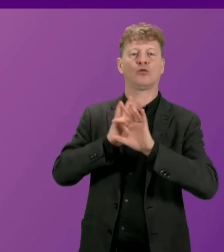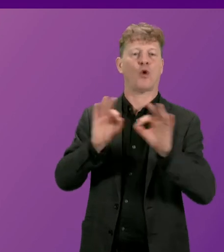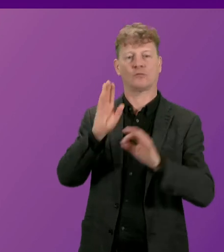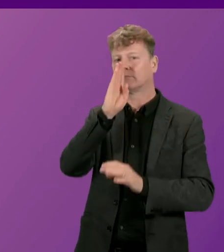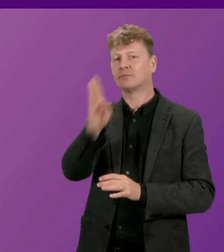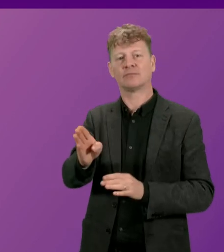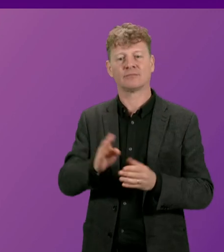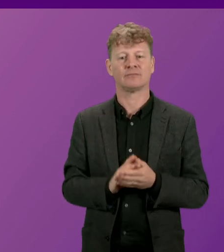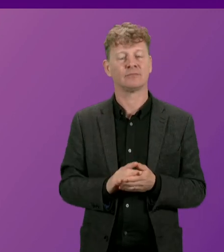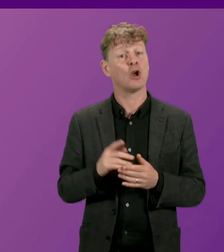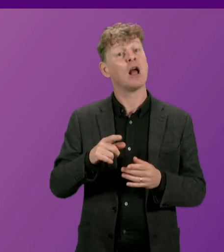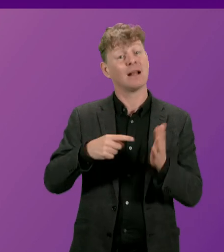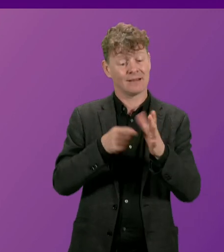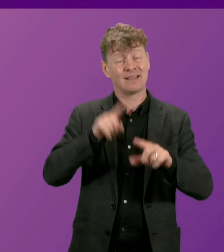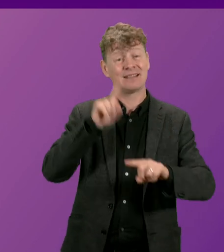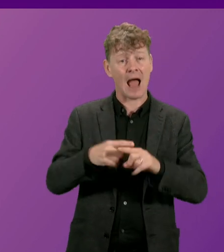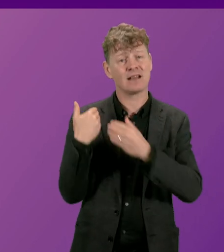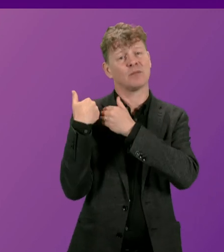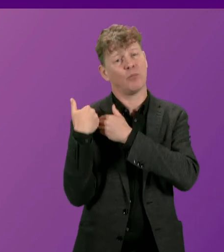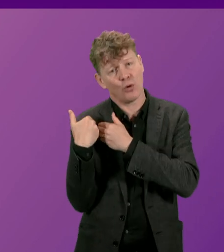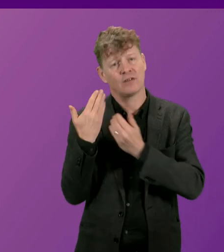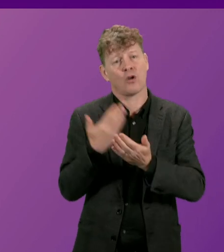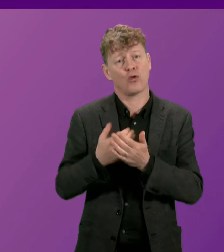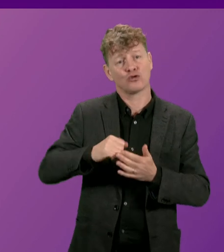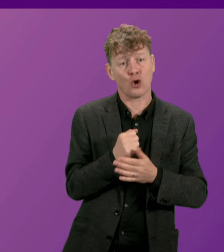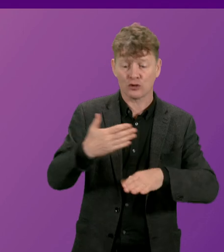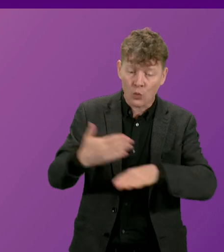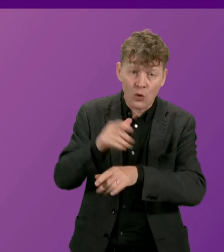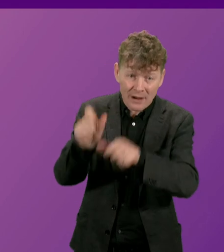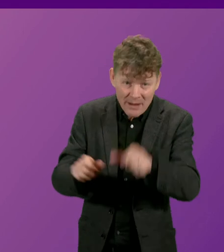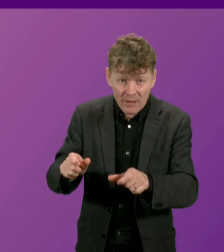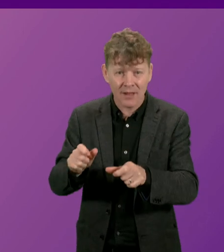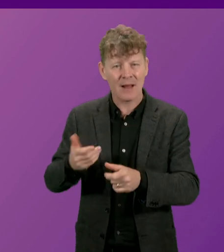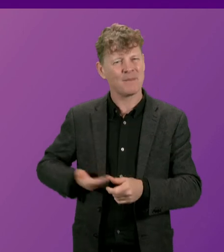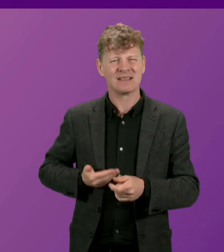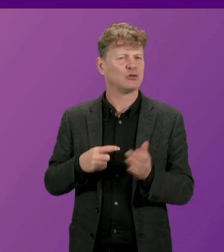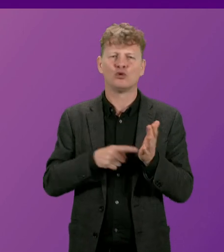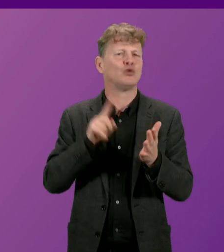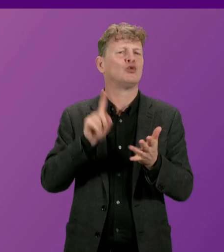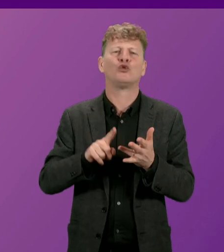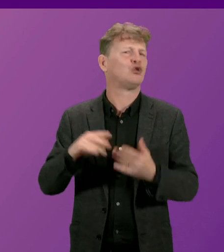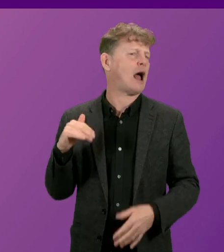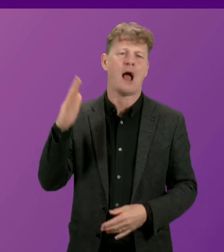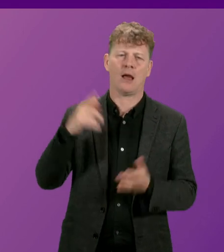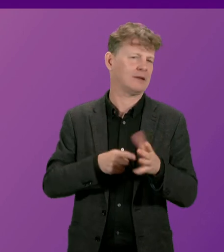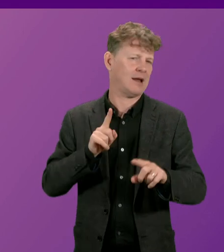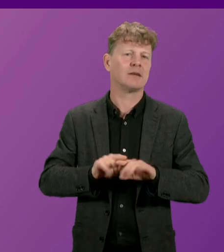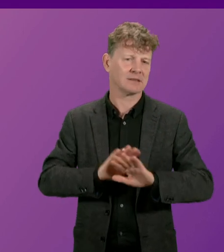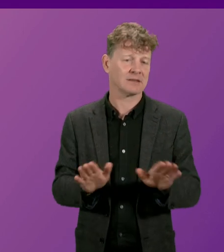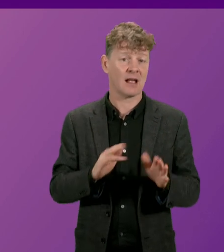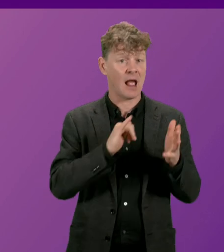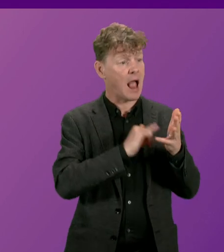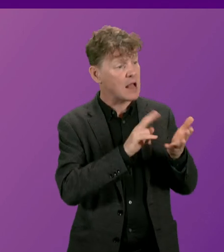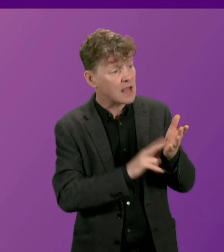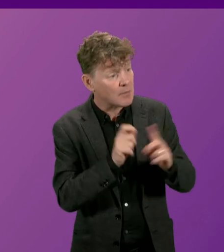burden on Scottish workers and businesses is far too high. the SNP and Labour think